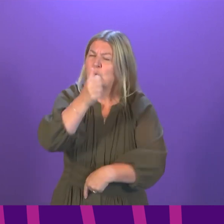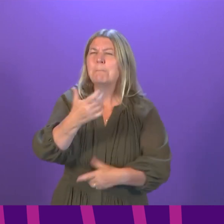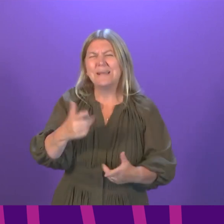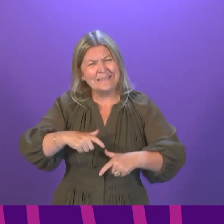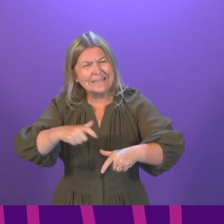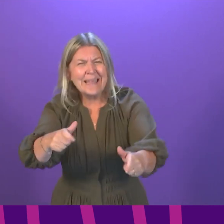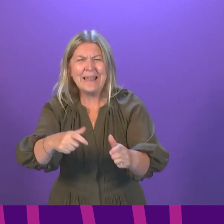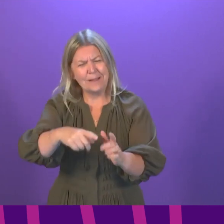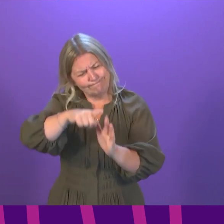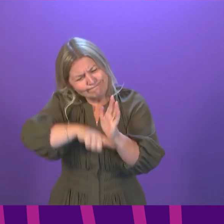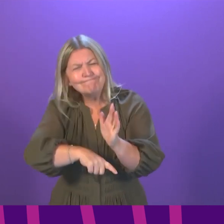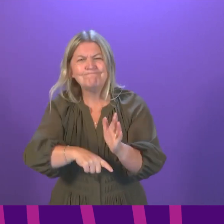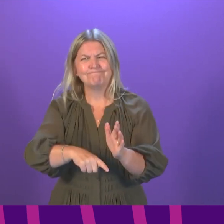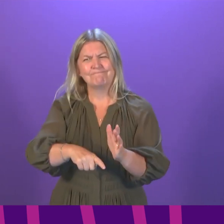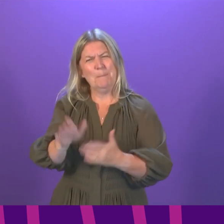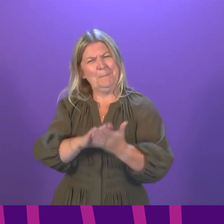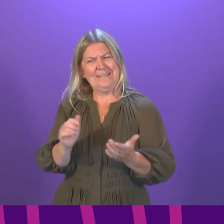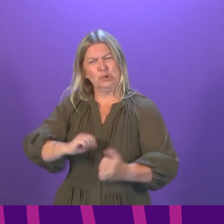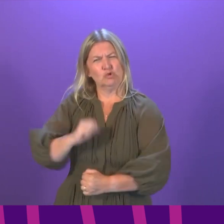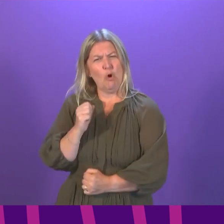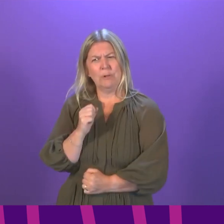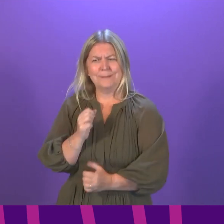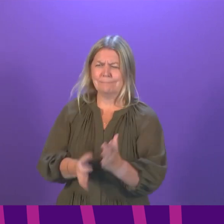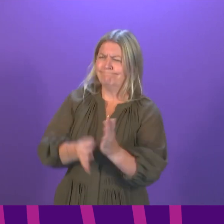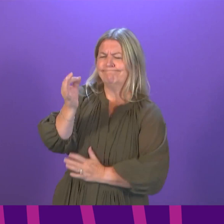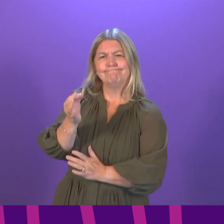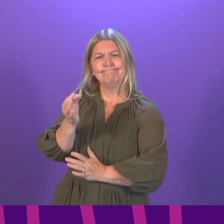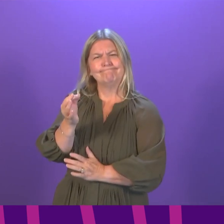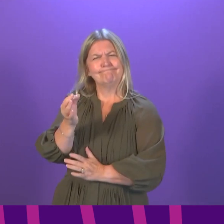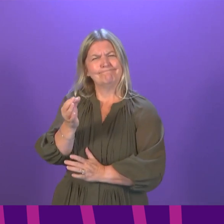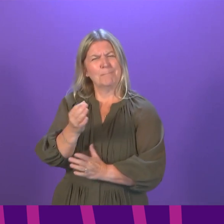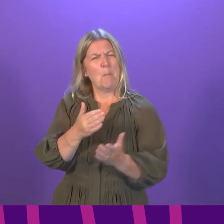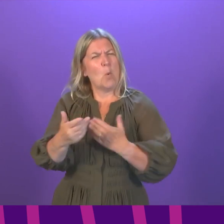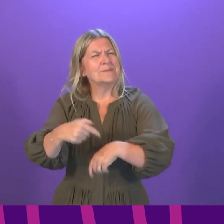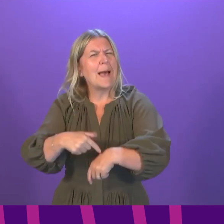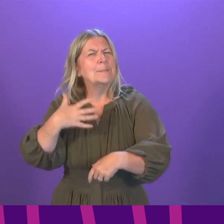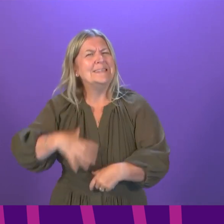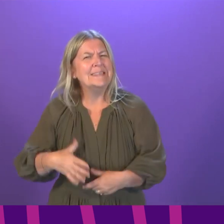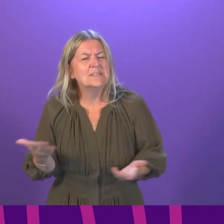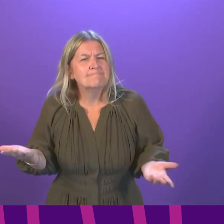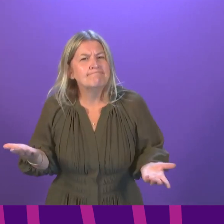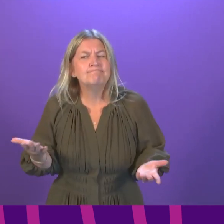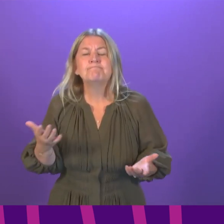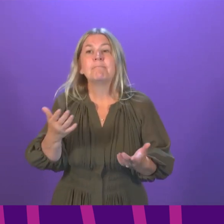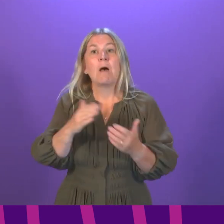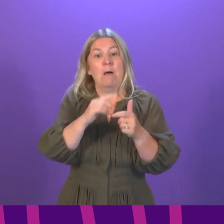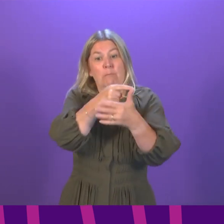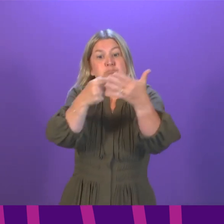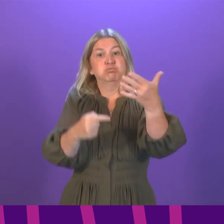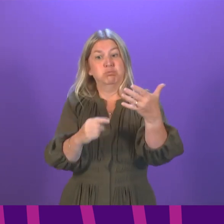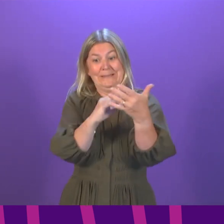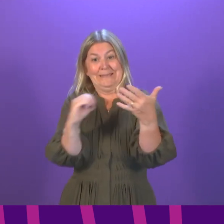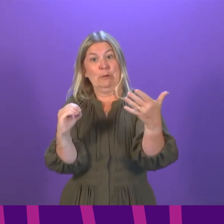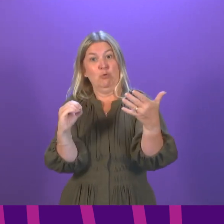hold Scotland's recovery back. When Scotland moved to level zero, some people were rightly confused because level zero